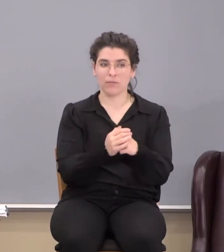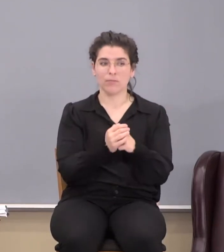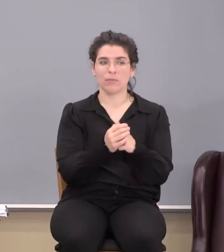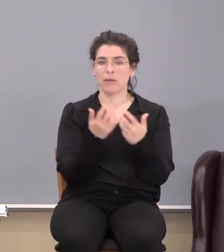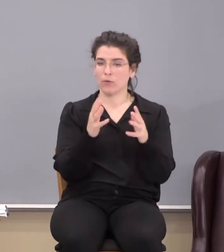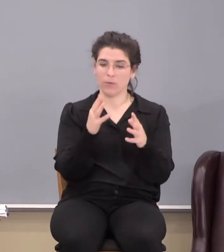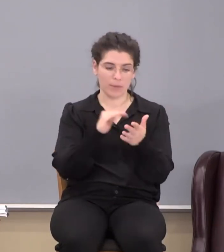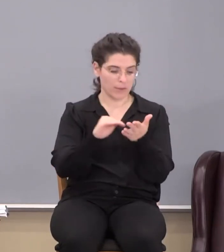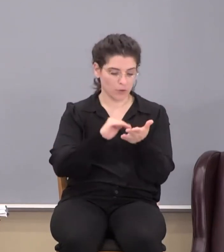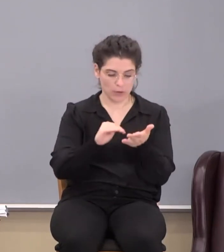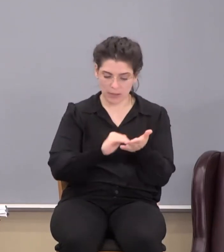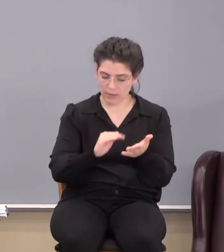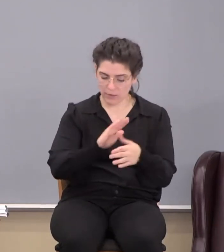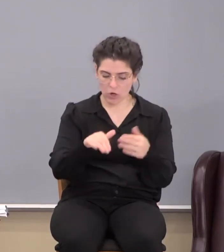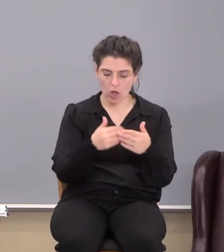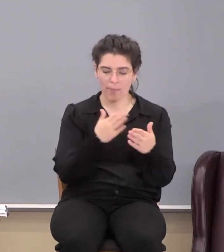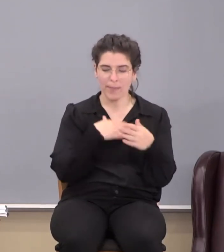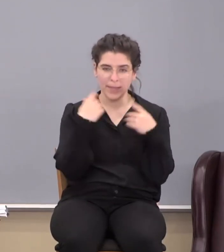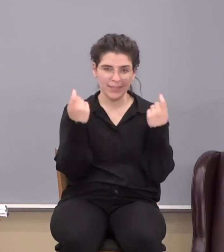I've already been forgiven of all myself.